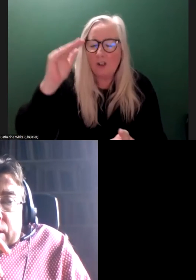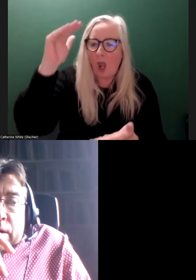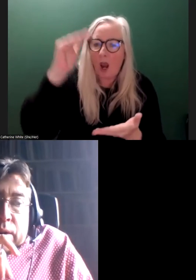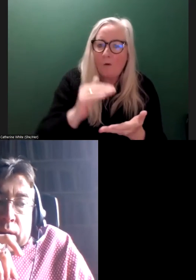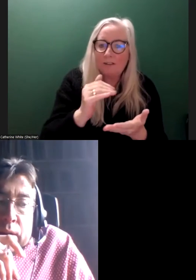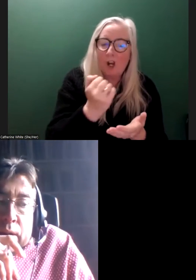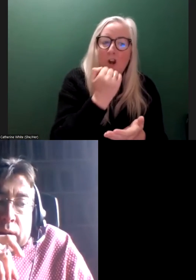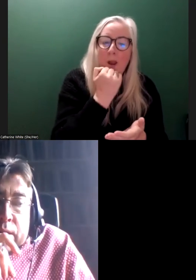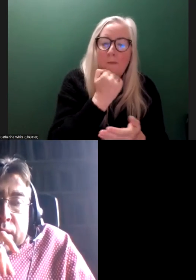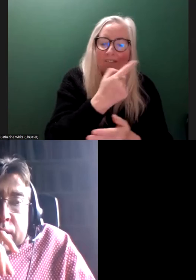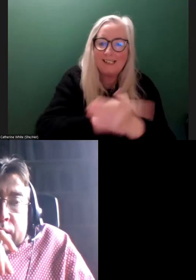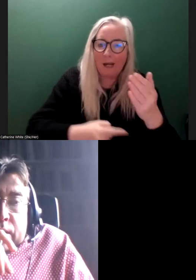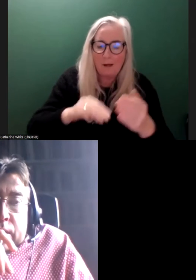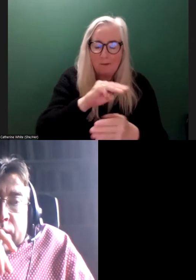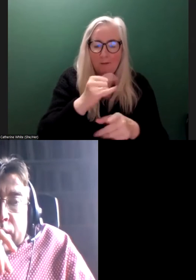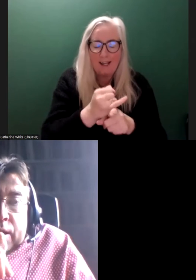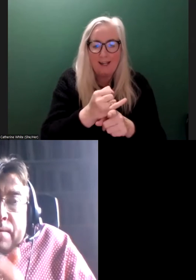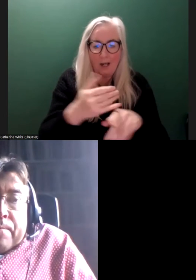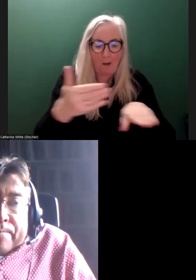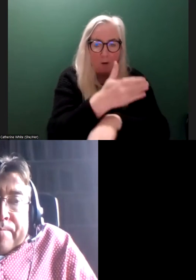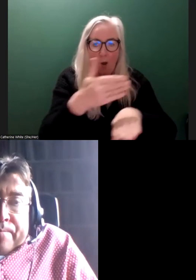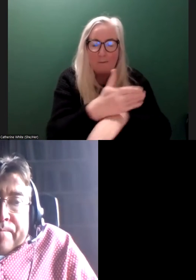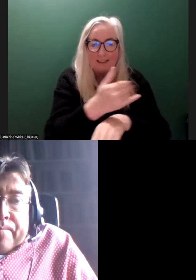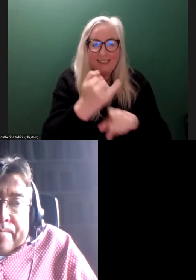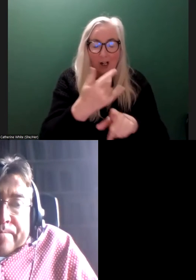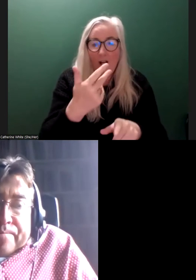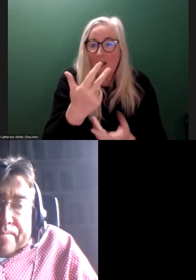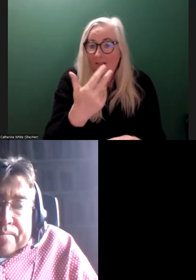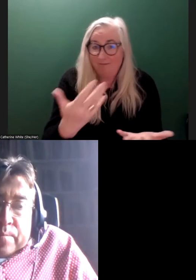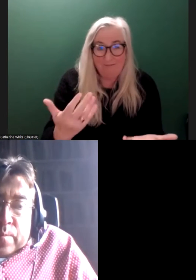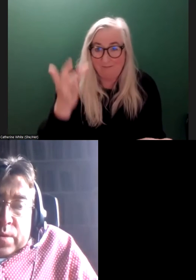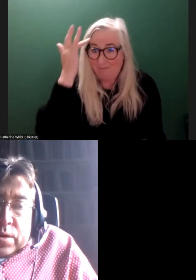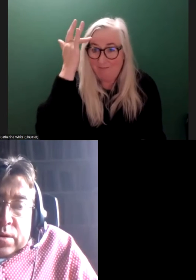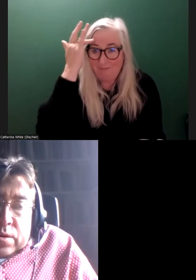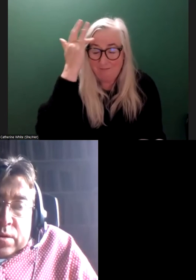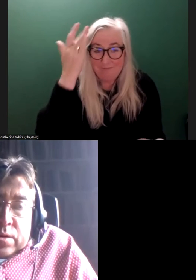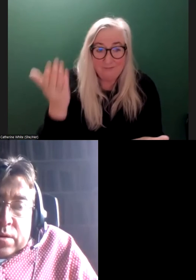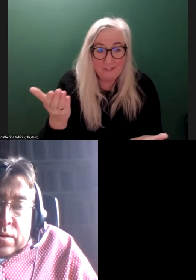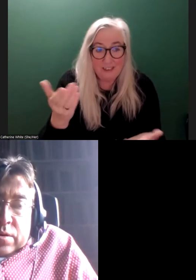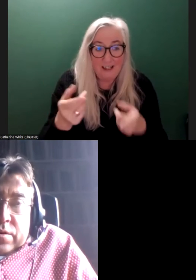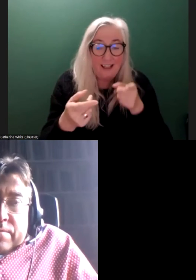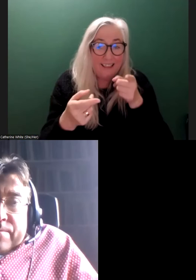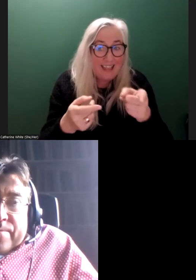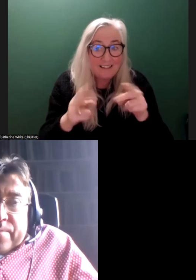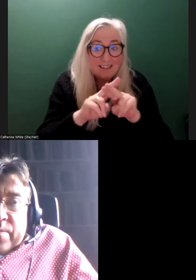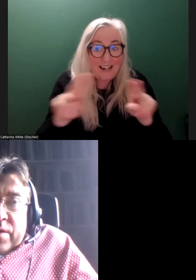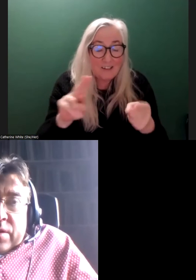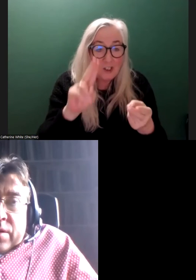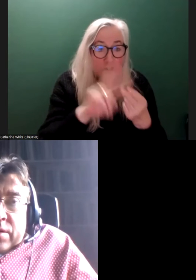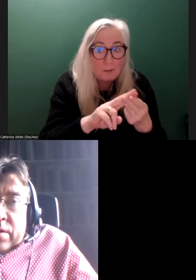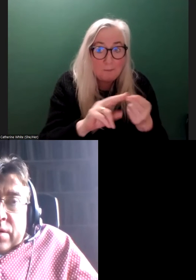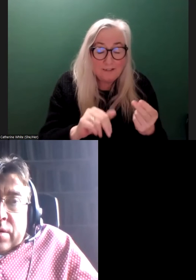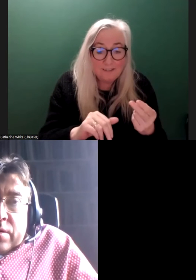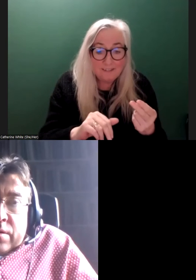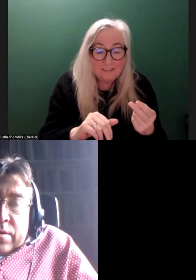disabled people in employment in Ireland. 33%. That's ridiculous. That's not due to their